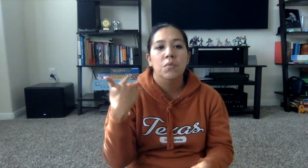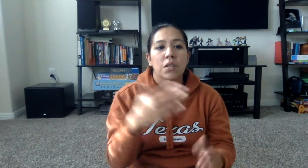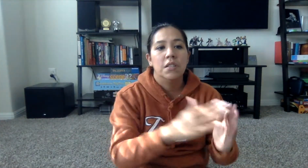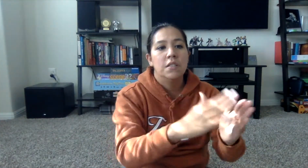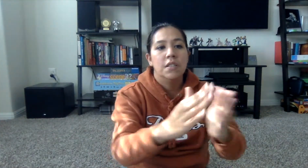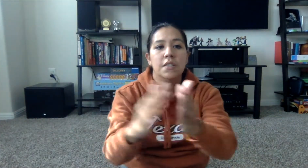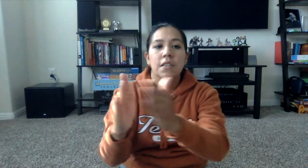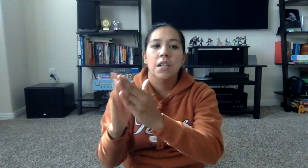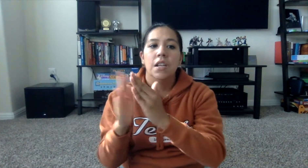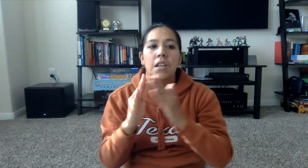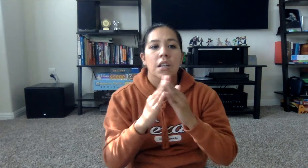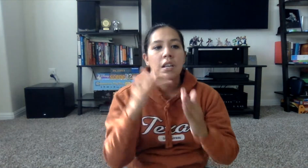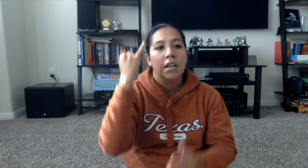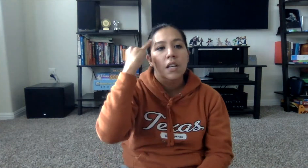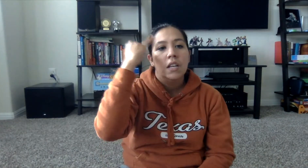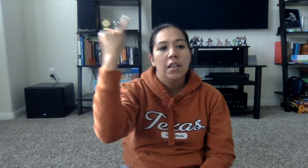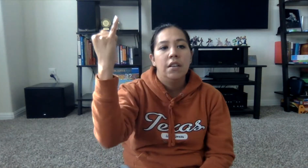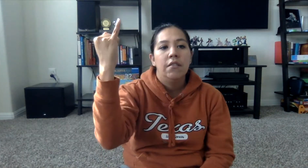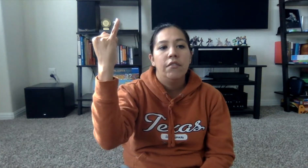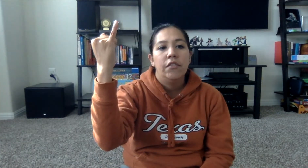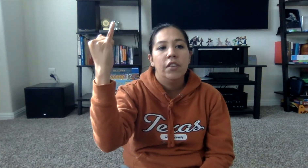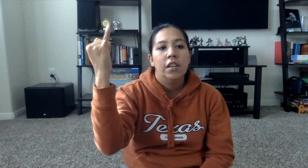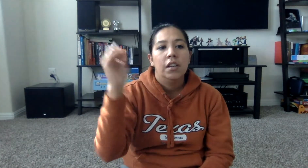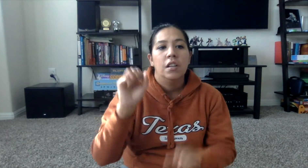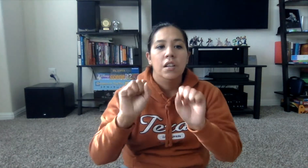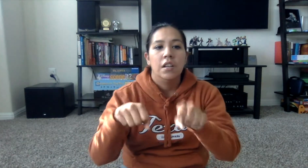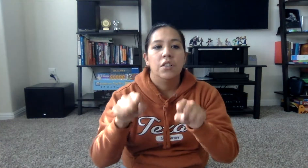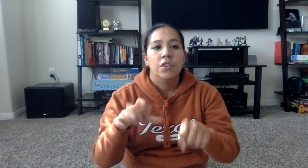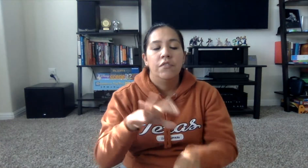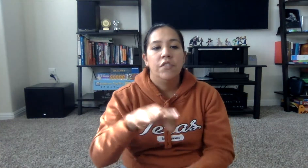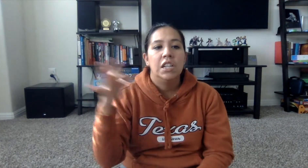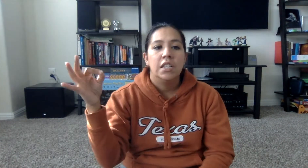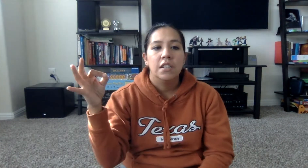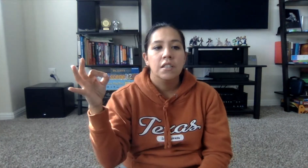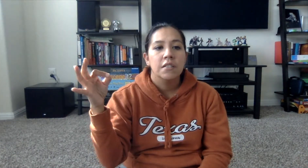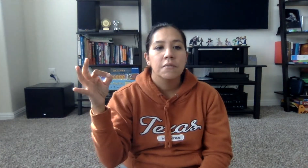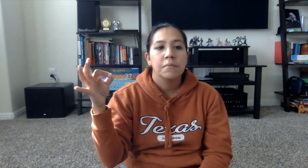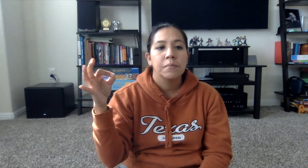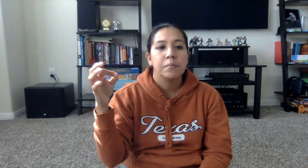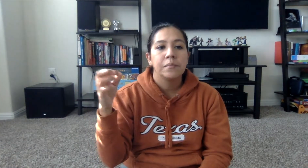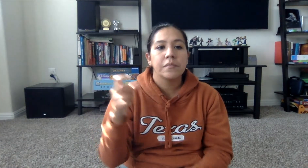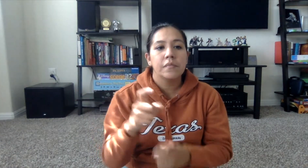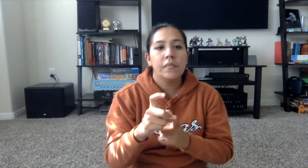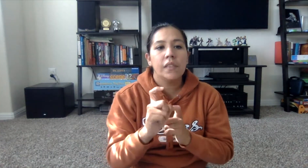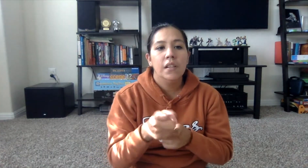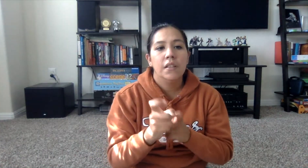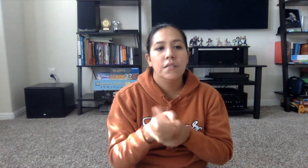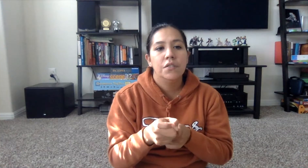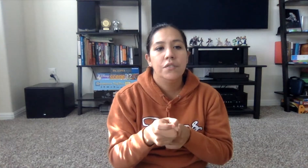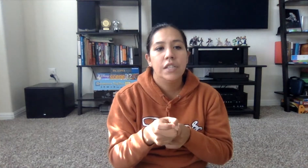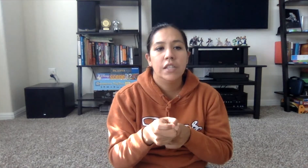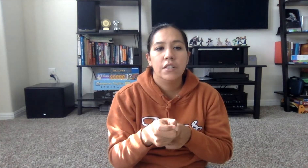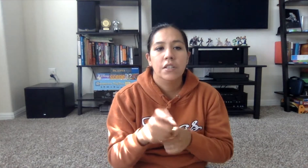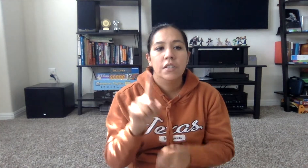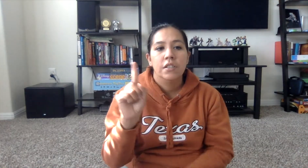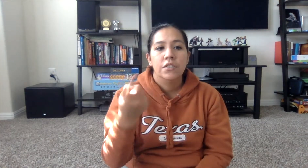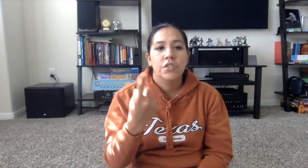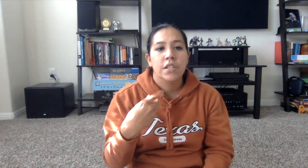was the city if I could find souvenir just